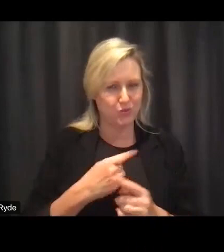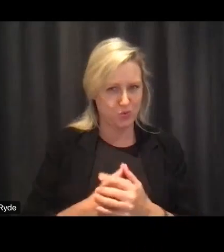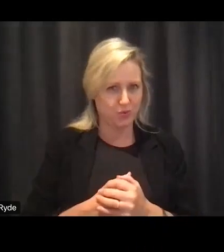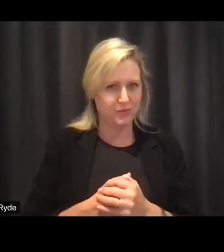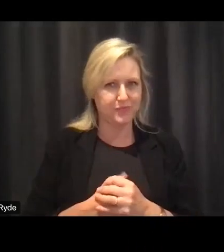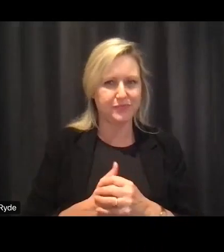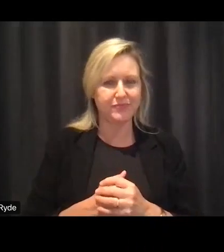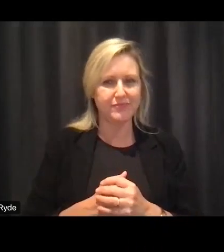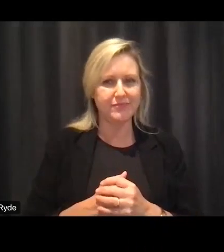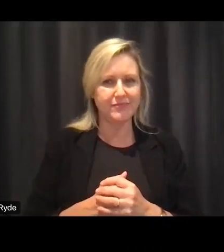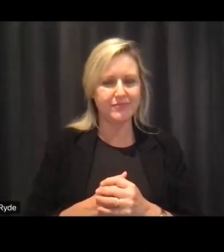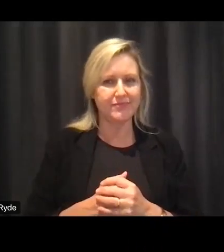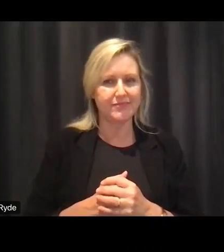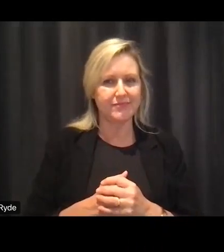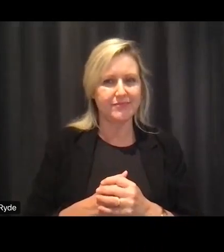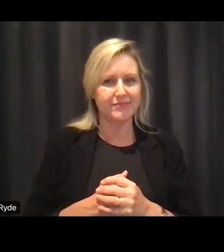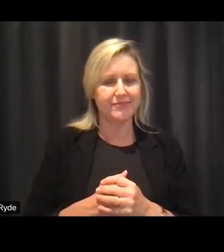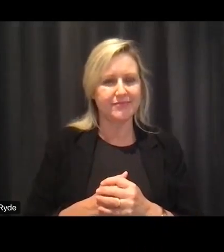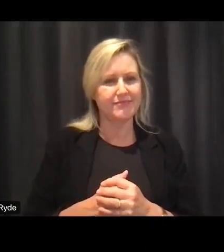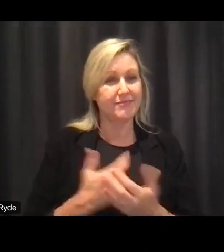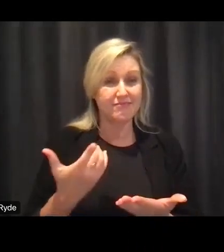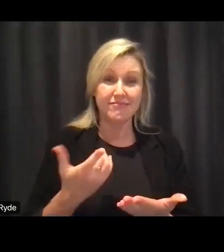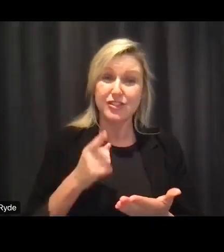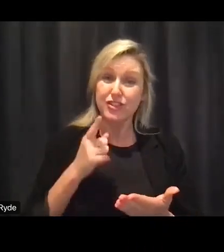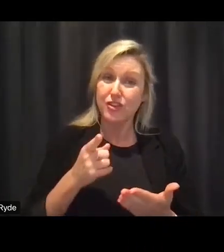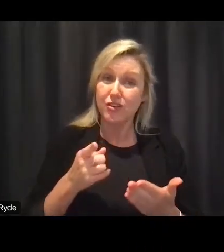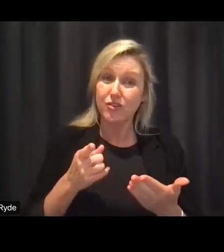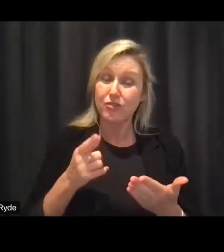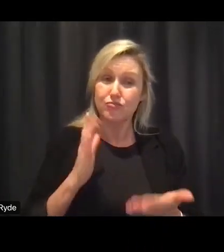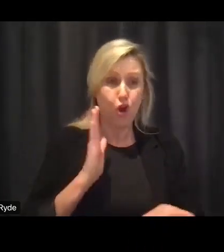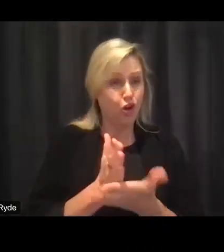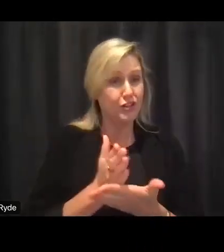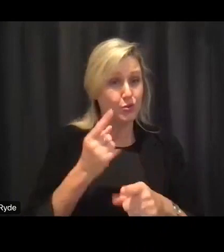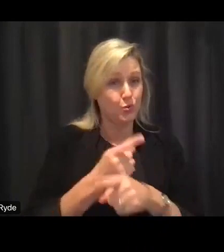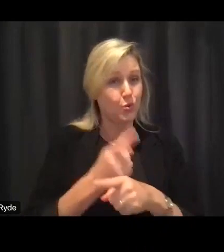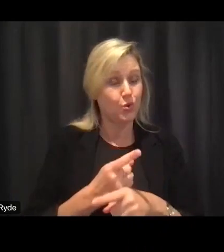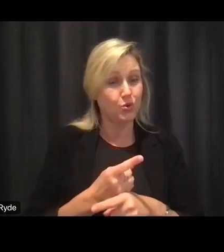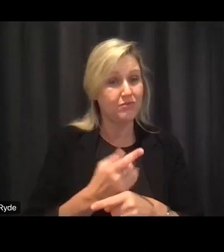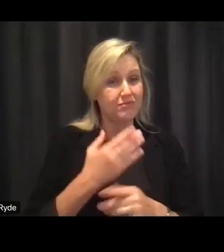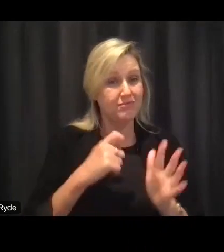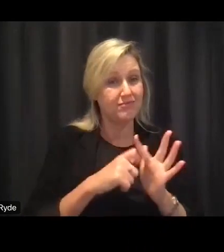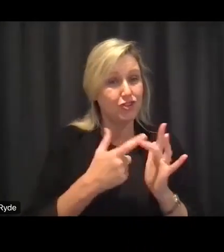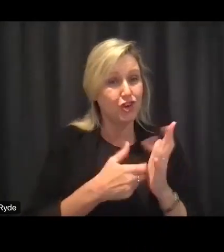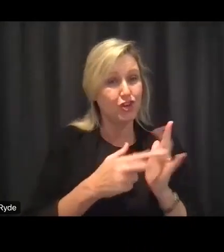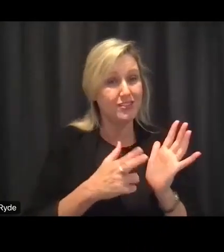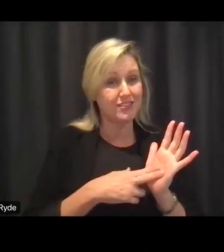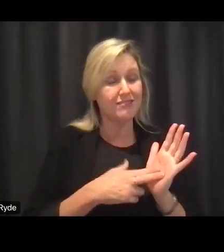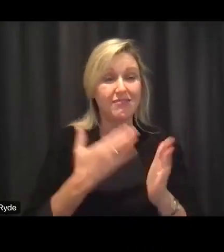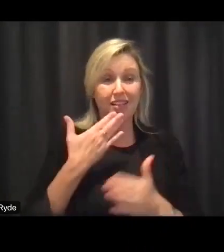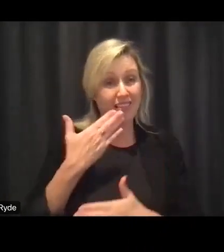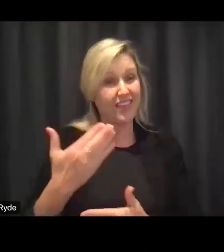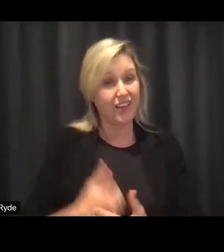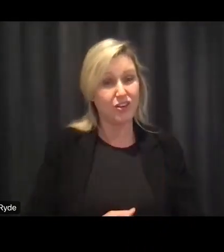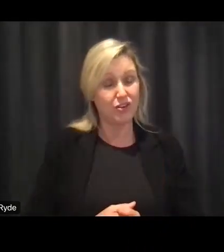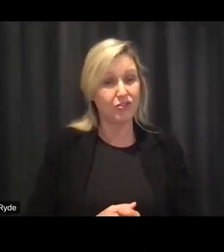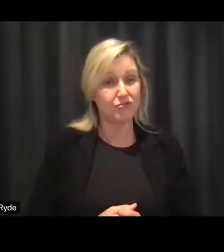when um there aren't solid answers to things yet because um it means uh that there's